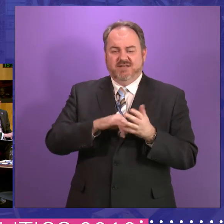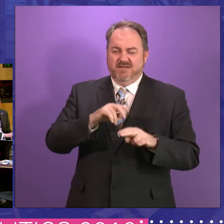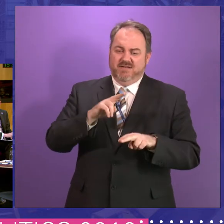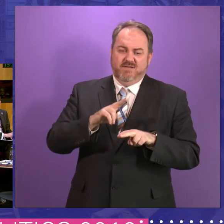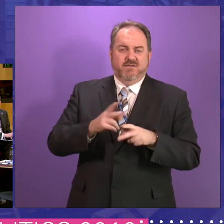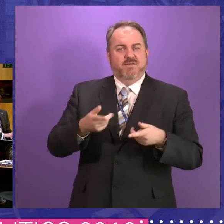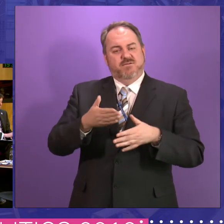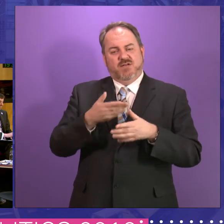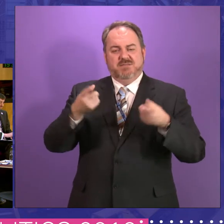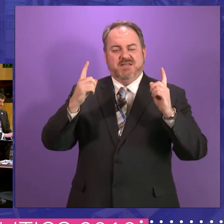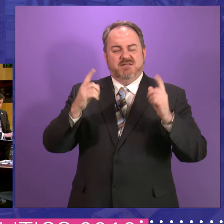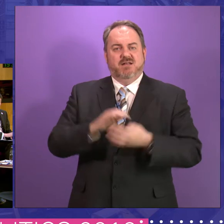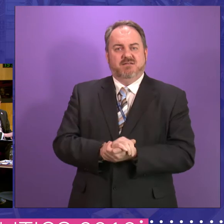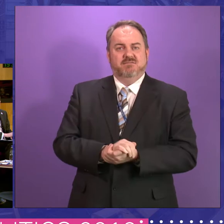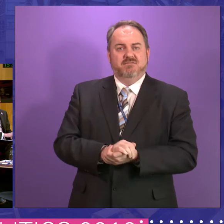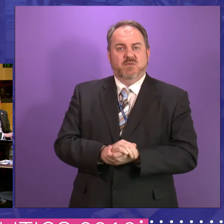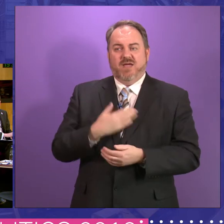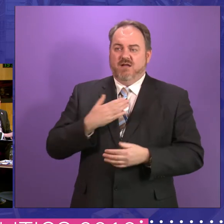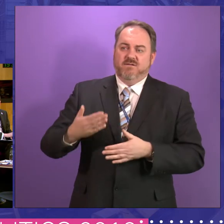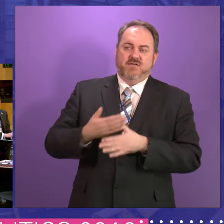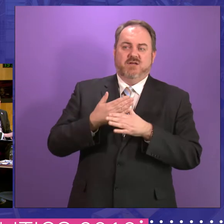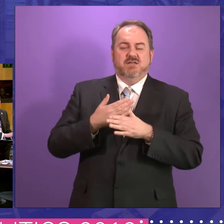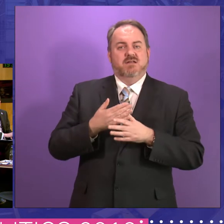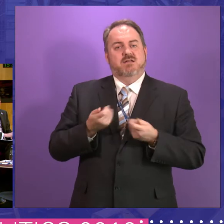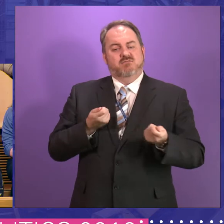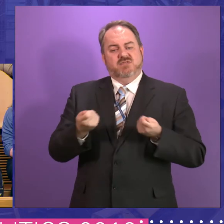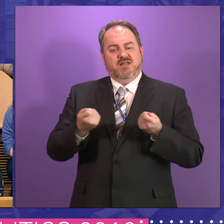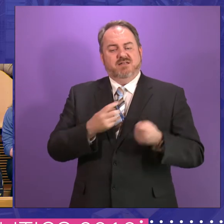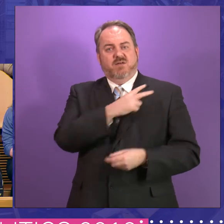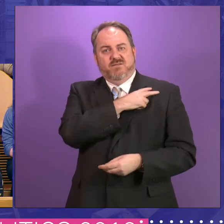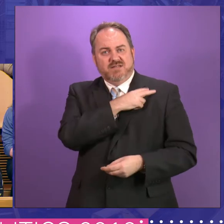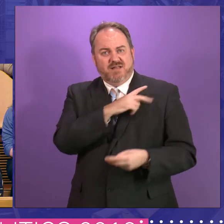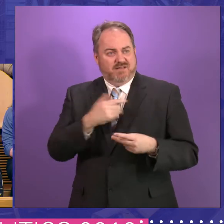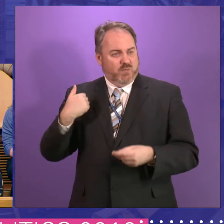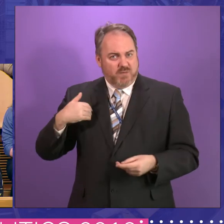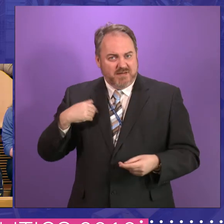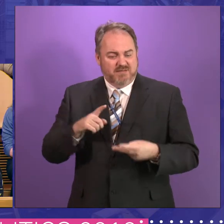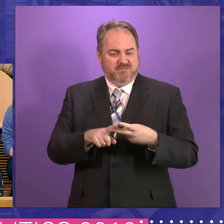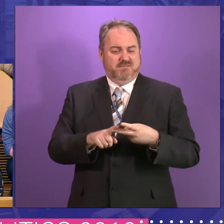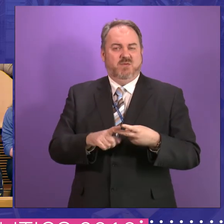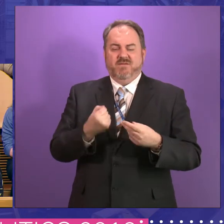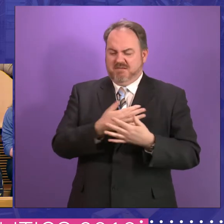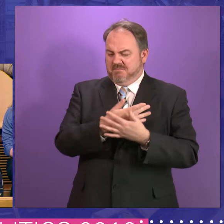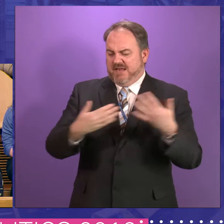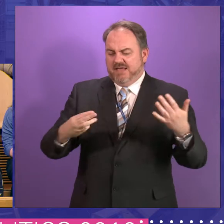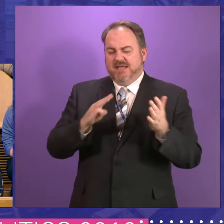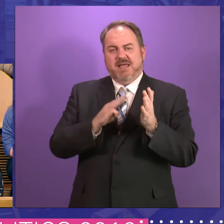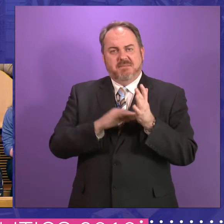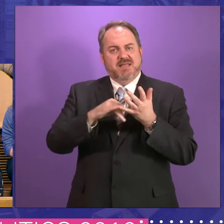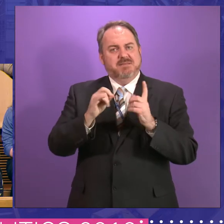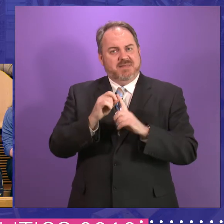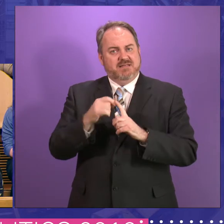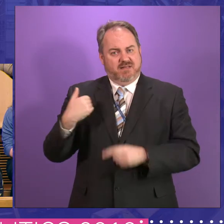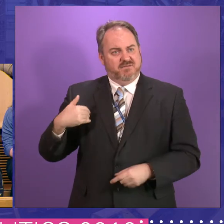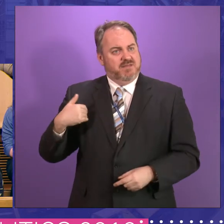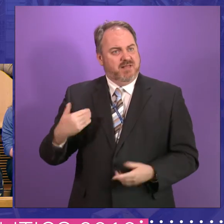Patricia was the first female presiding officer. A number of female leaders of parties up here have been produced. So a